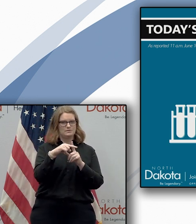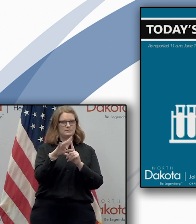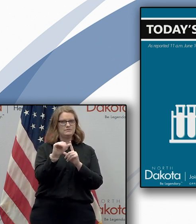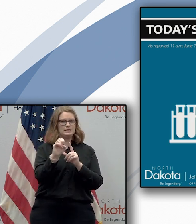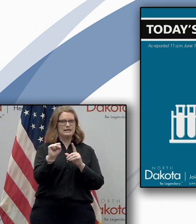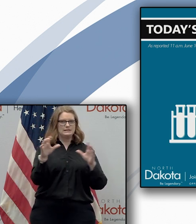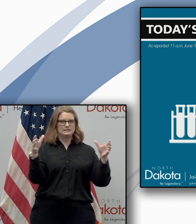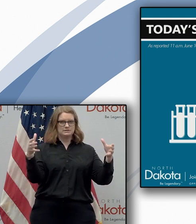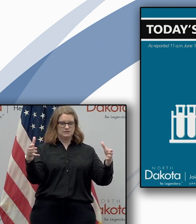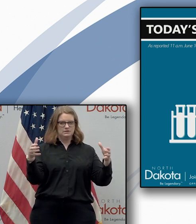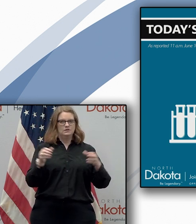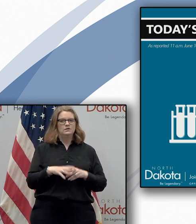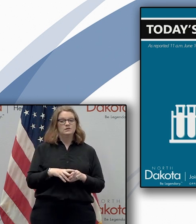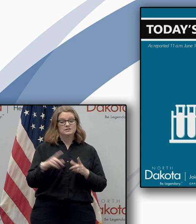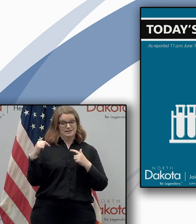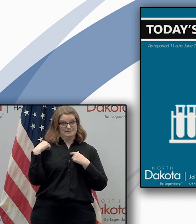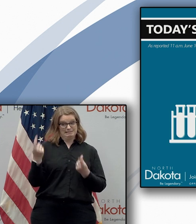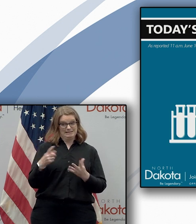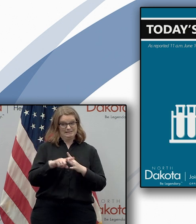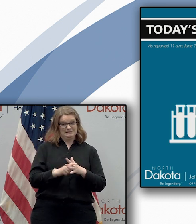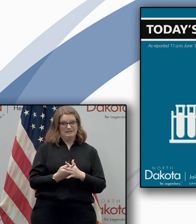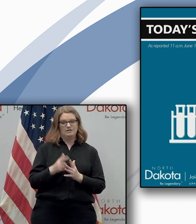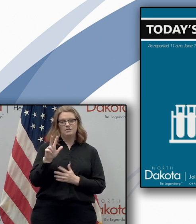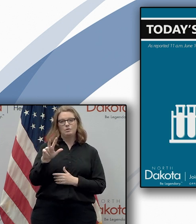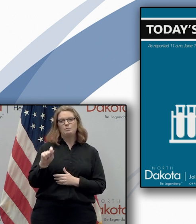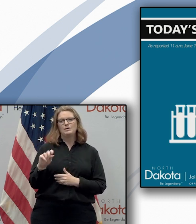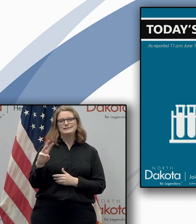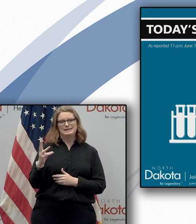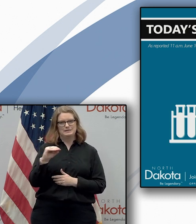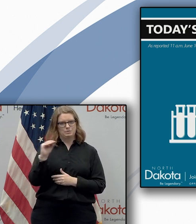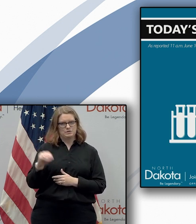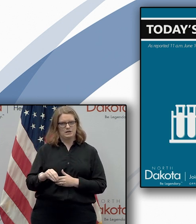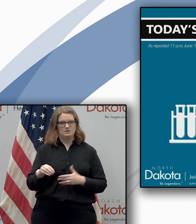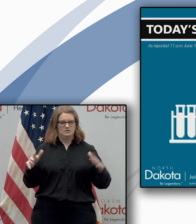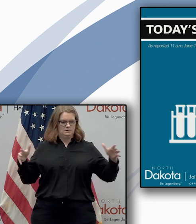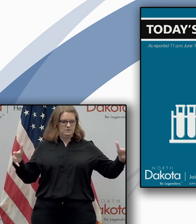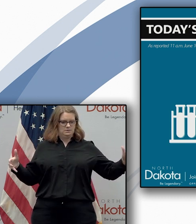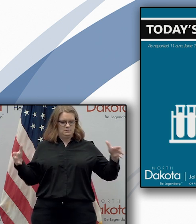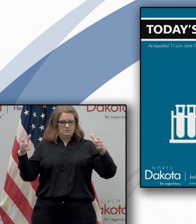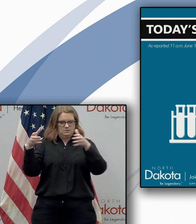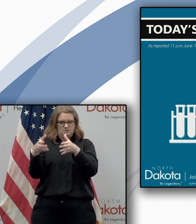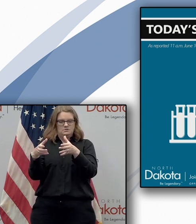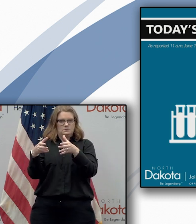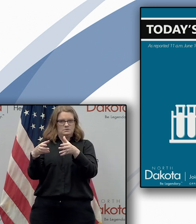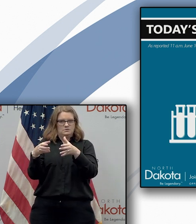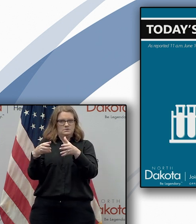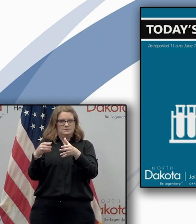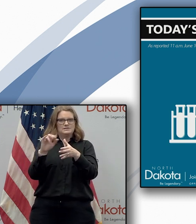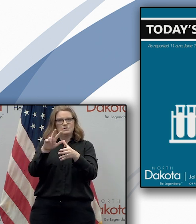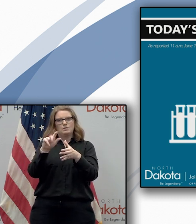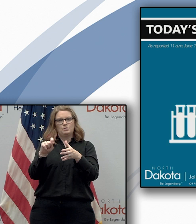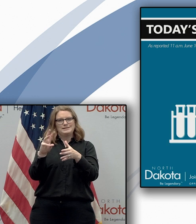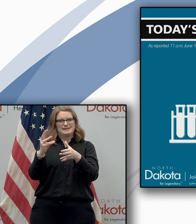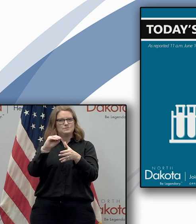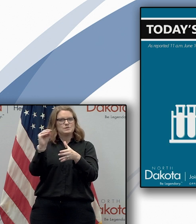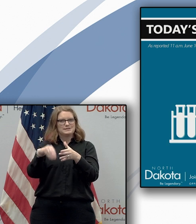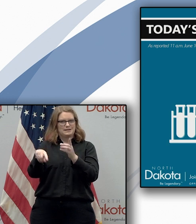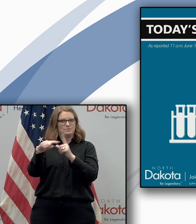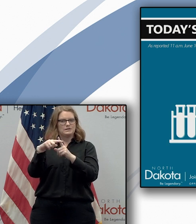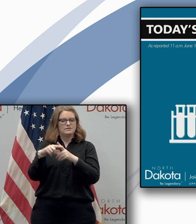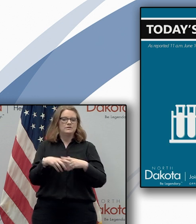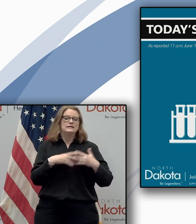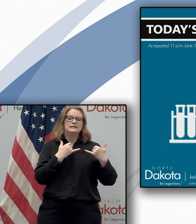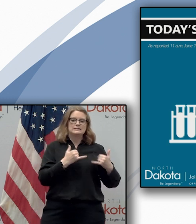cases so over the entire pandemic 3.6 percent uh that's the whole run of this uh but again today's